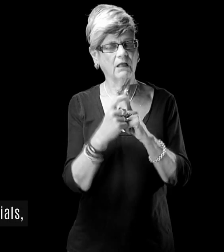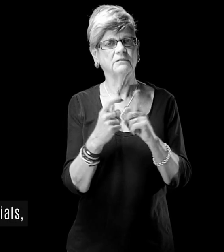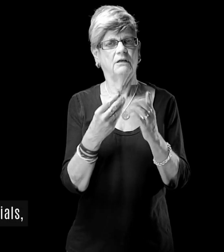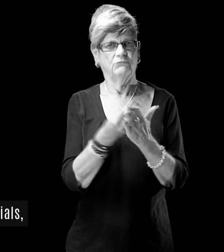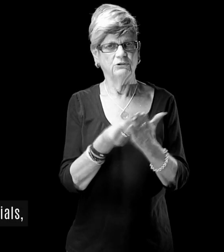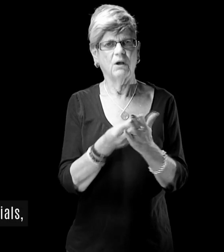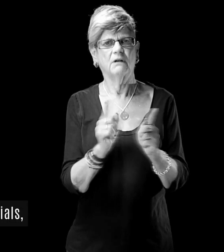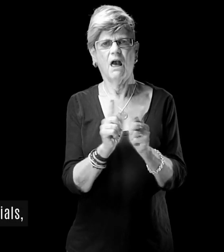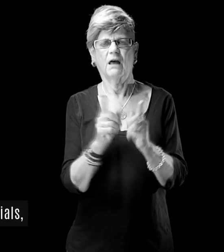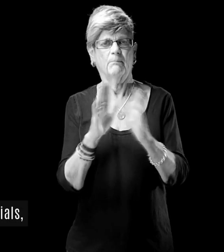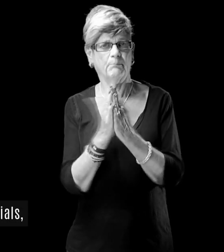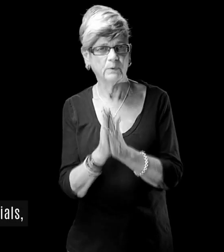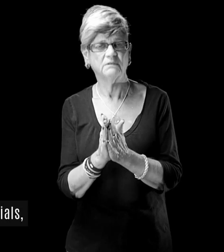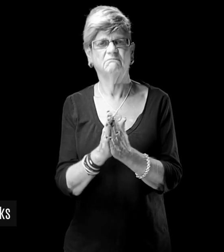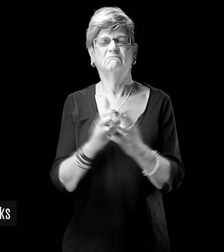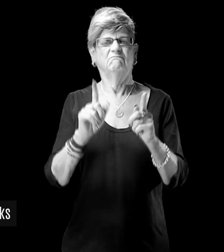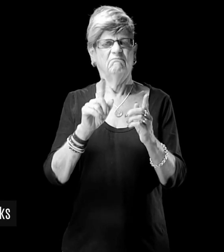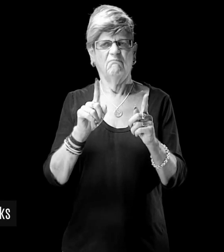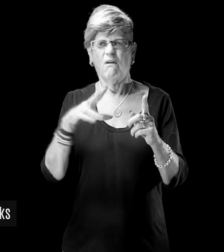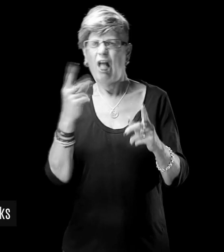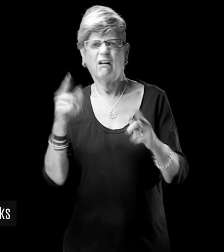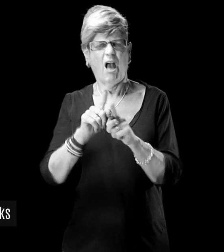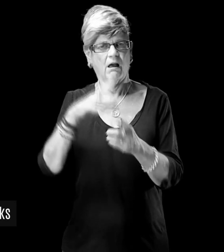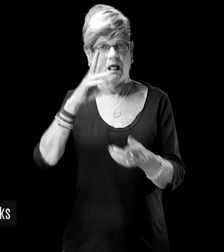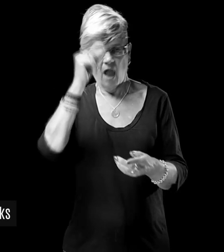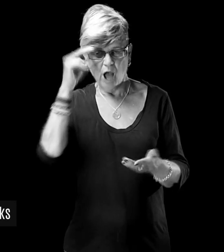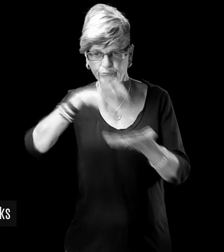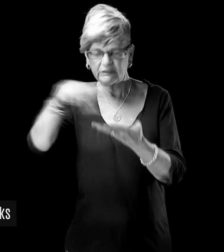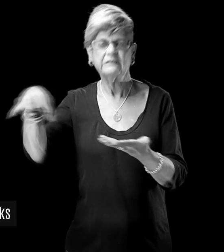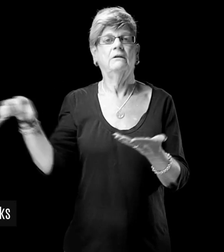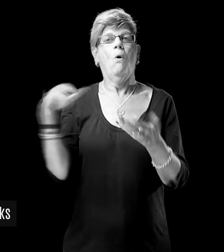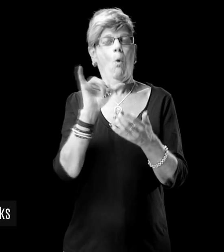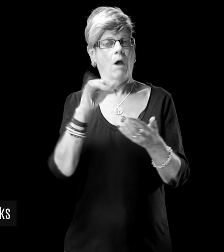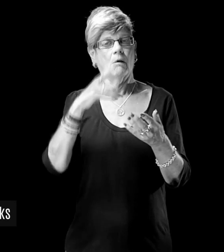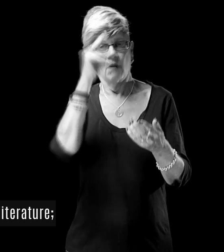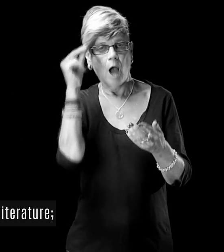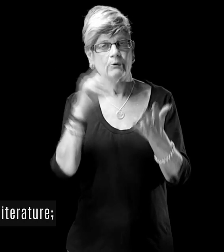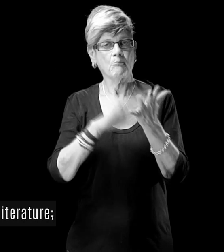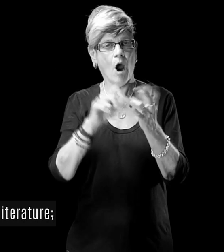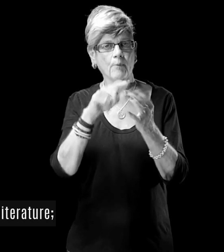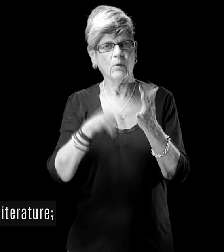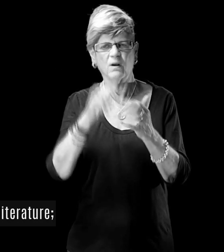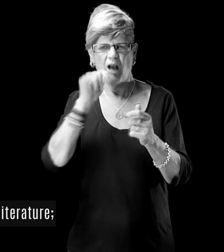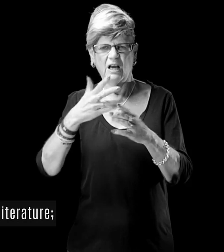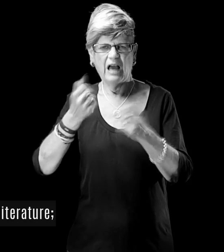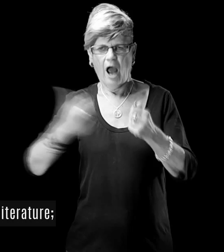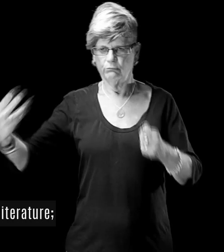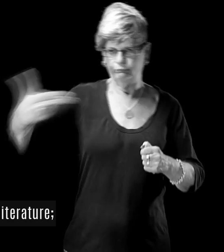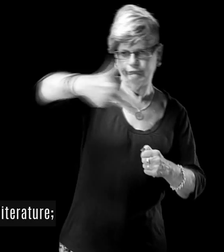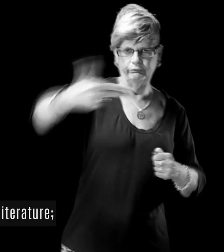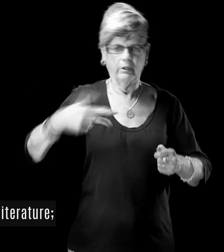work with a book in